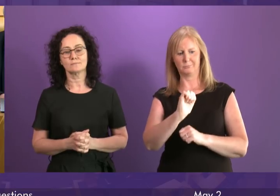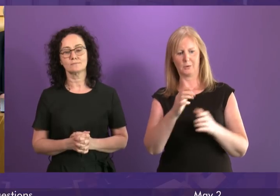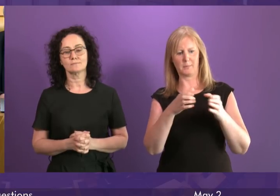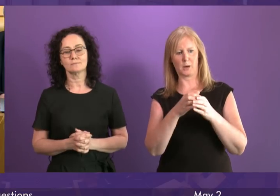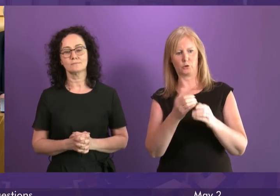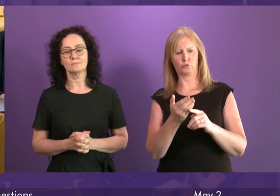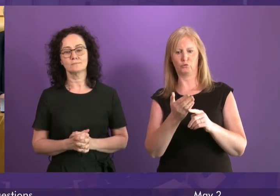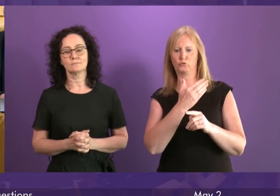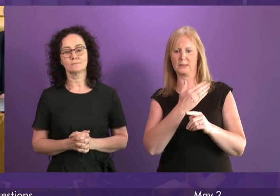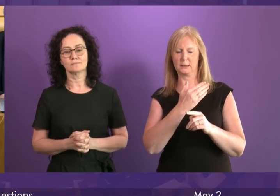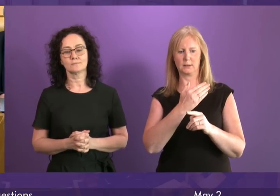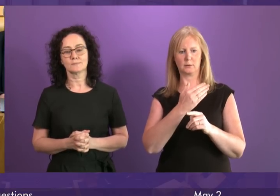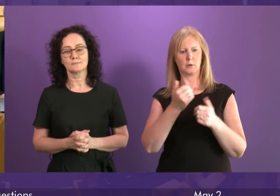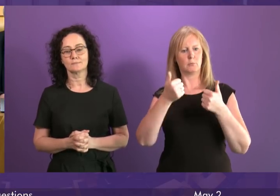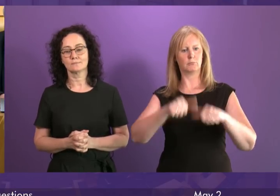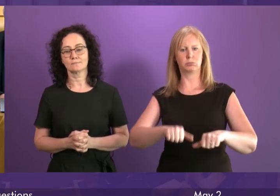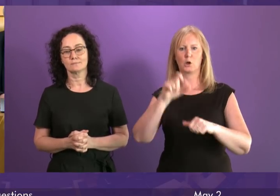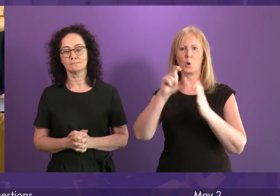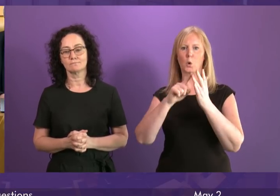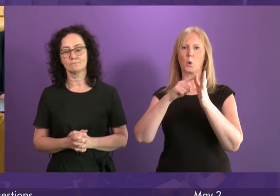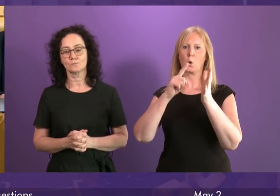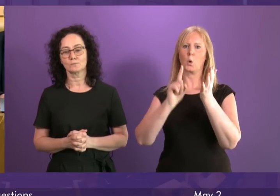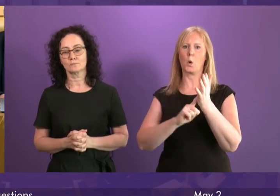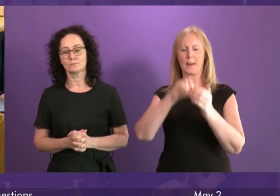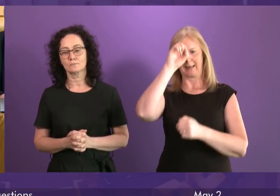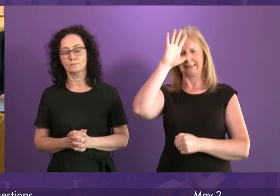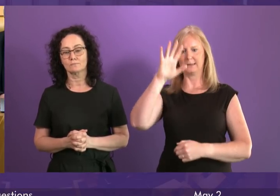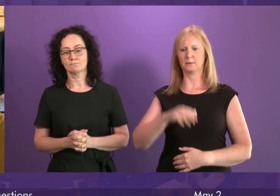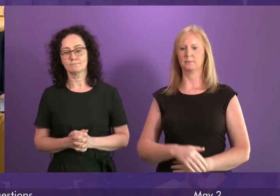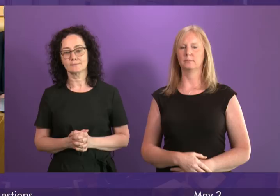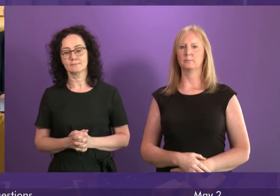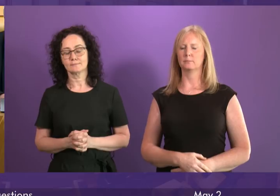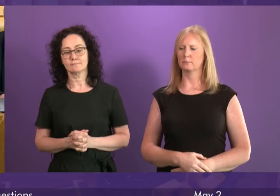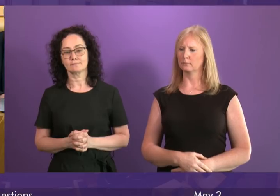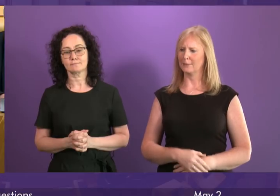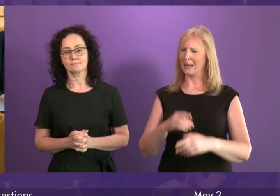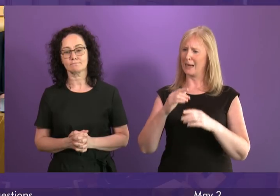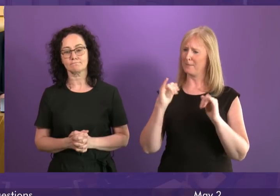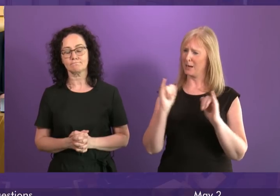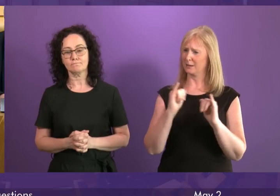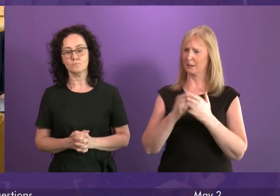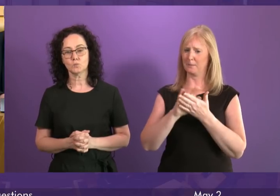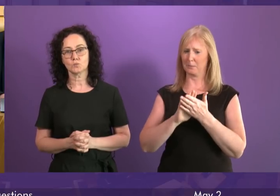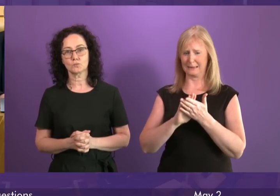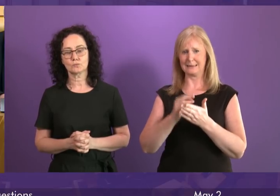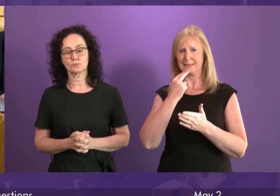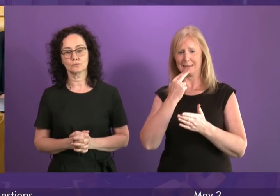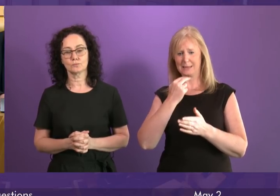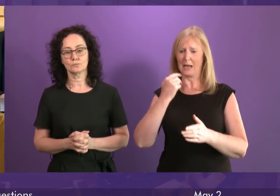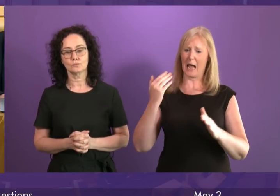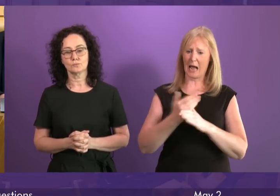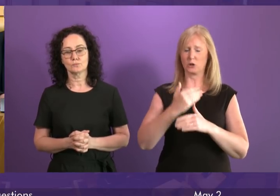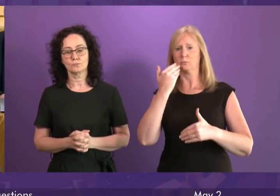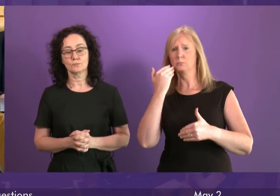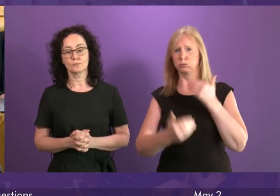approval of a new coal mine. Now, an emergency demands immediate action. The world's climate scientists